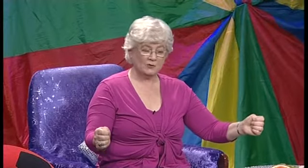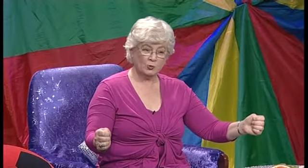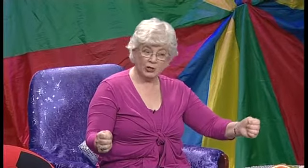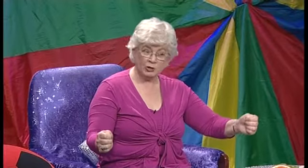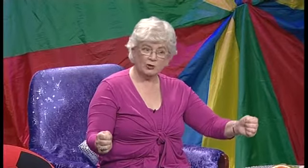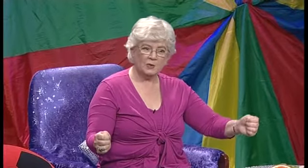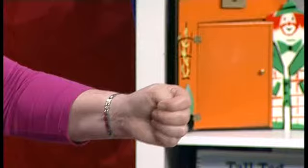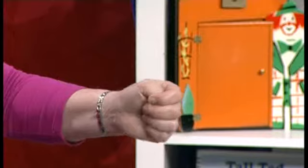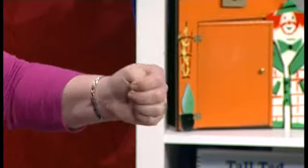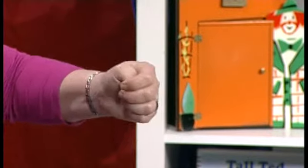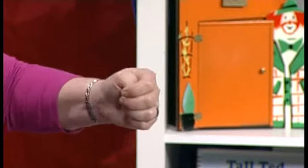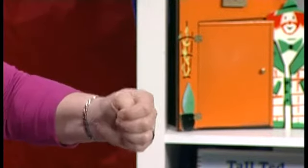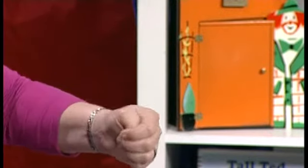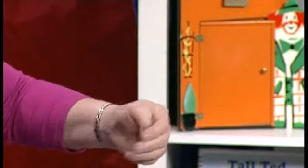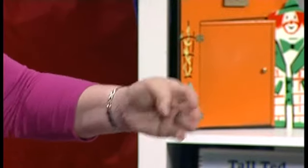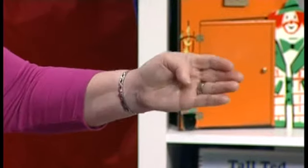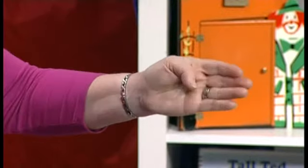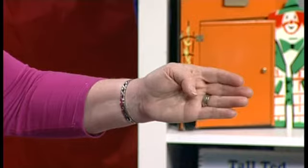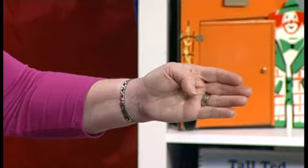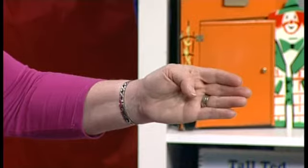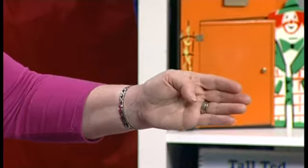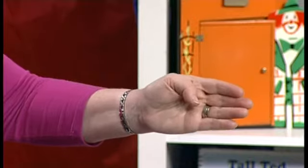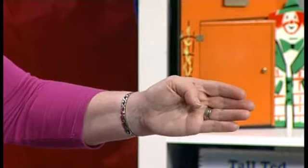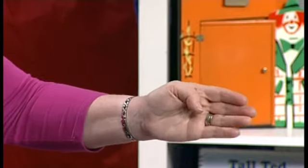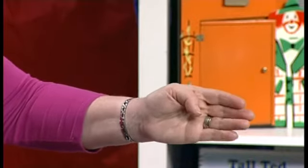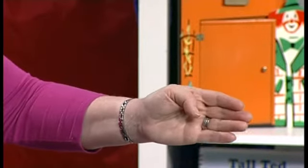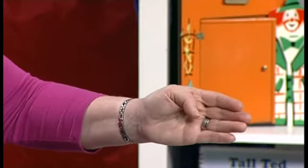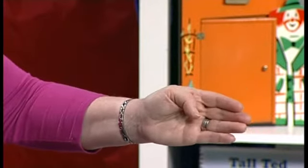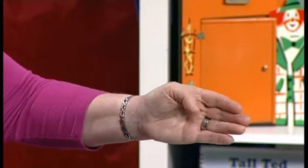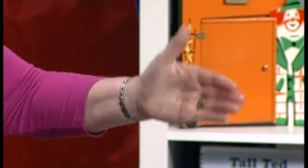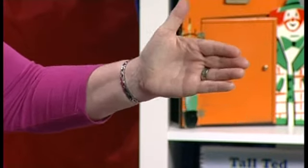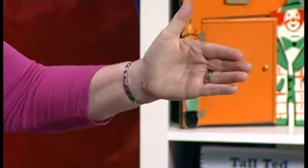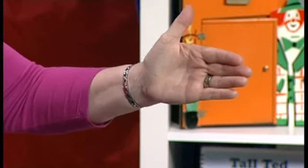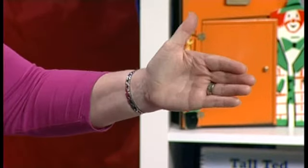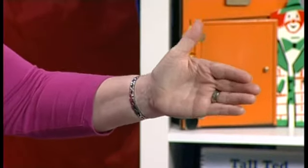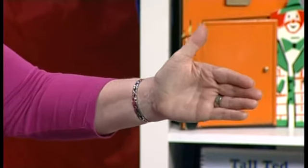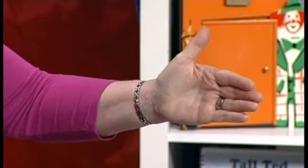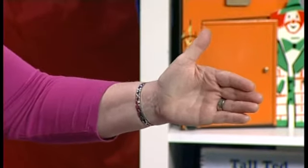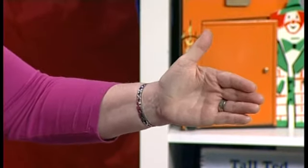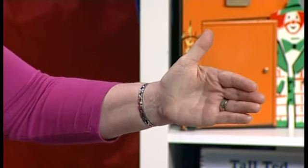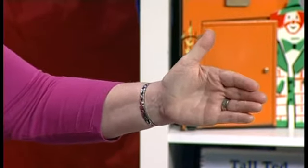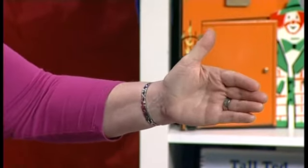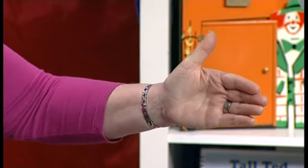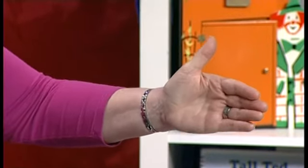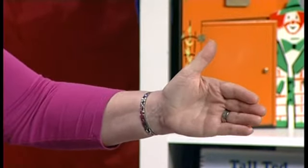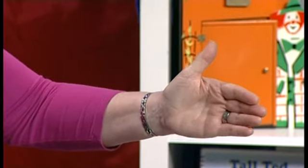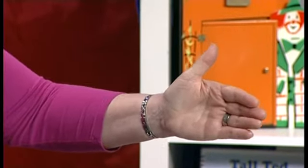swish new pig pen door, whoosh, hopped outside, pop, closed the door behind him,